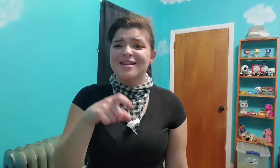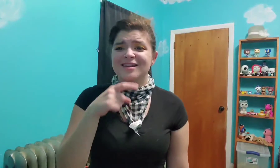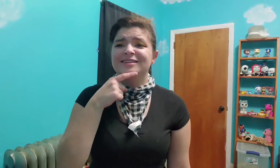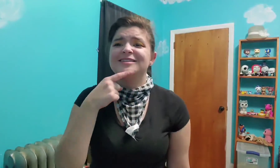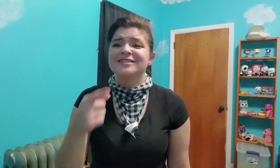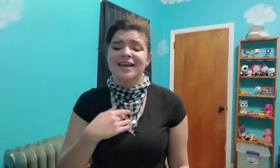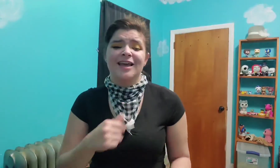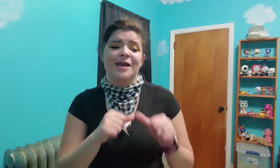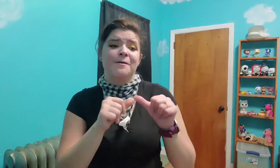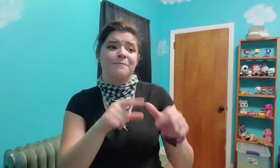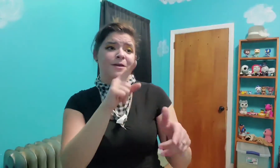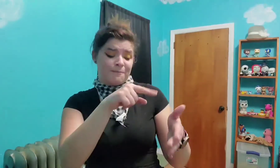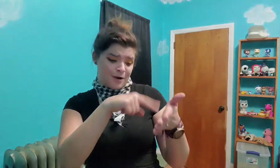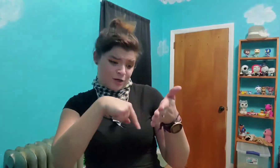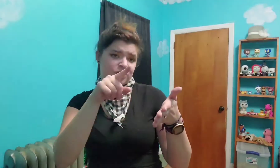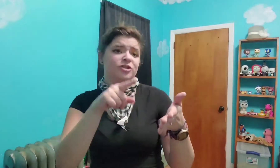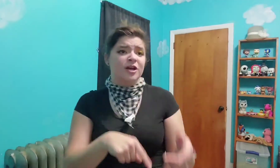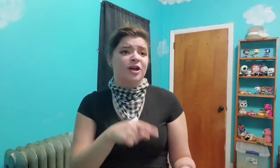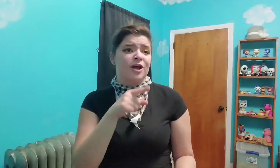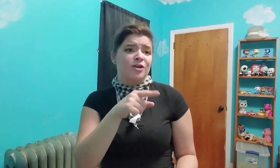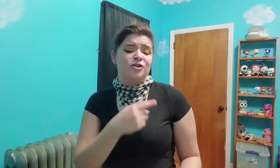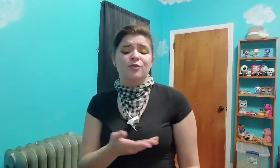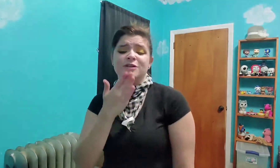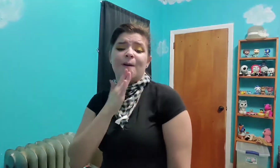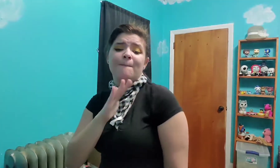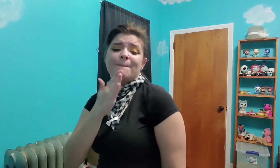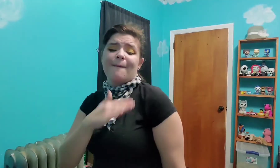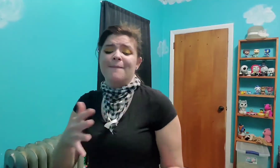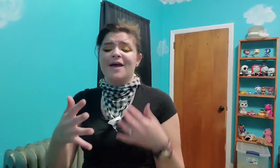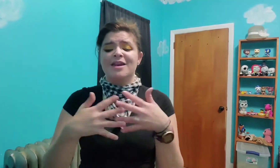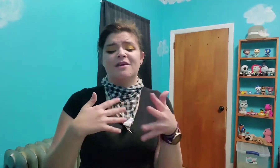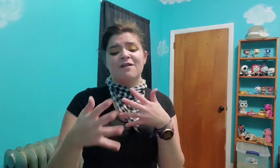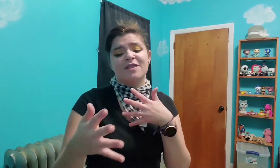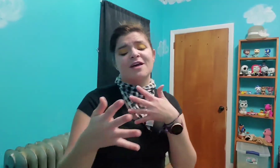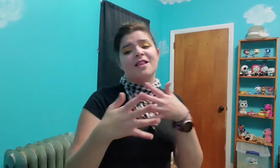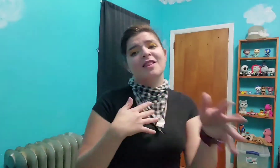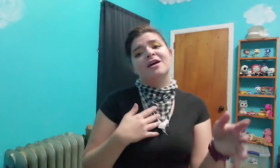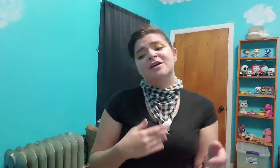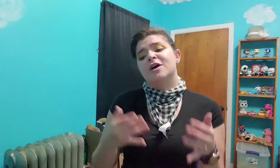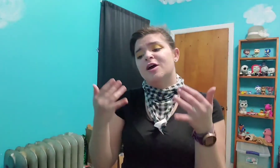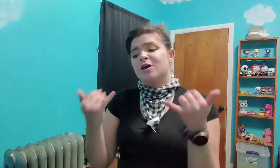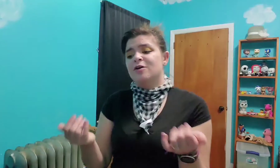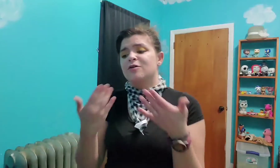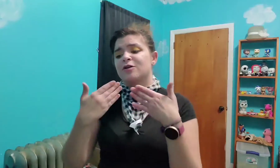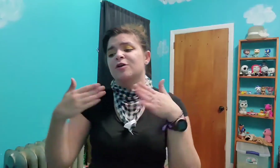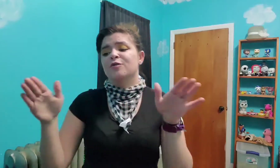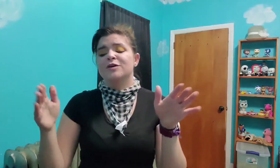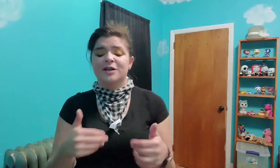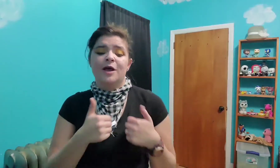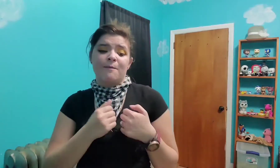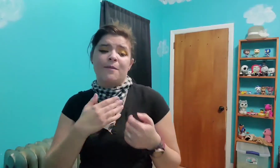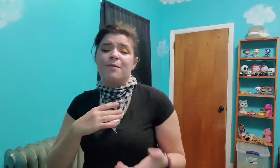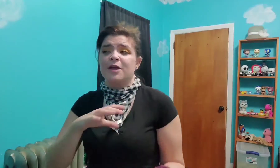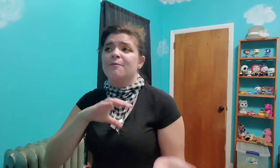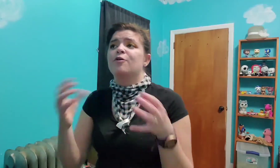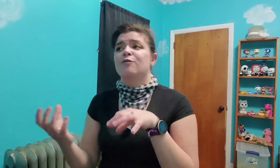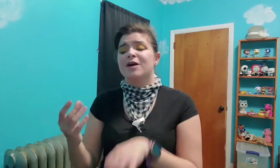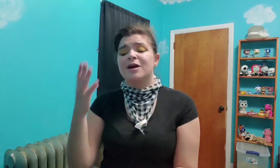Innocent say I keep a check She was a bad, bad, nevertheless Calling it quits now, baby, I'm a wreck